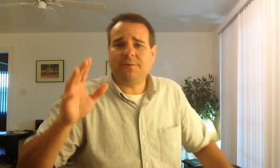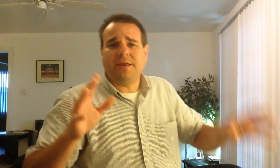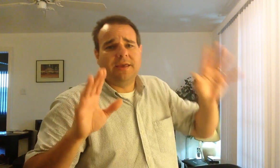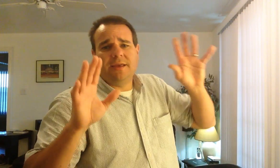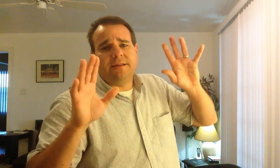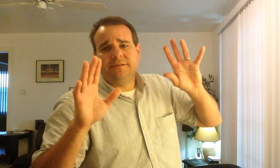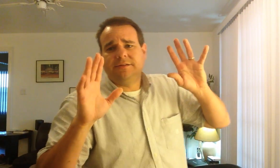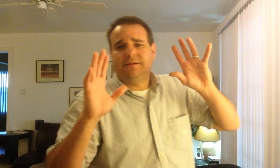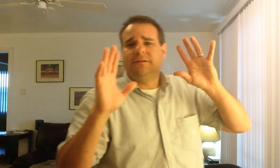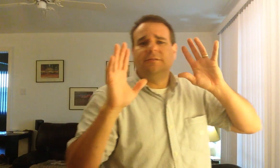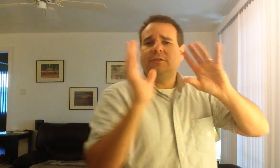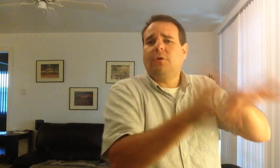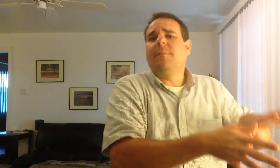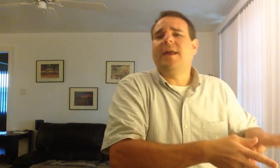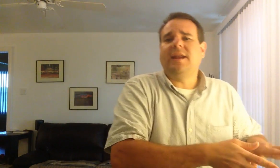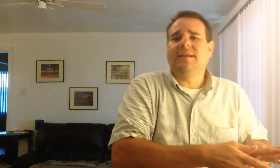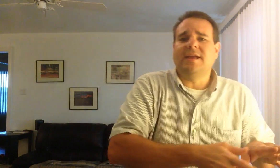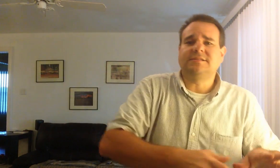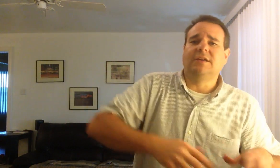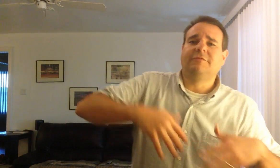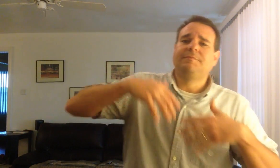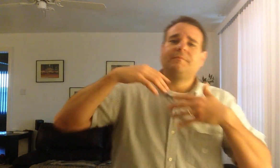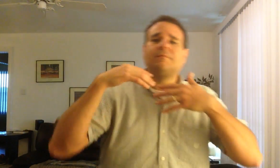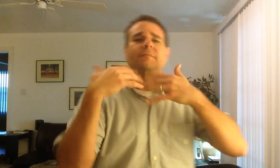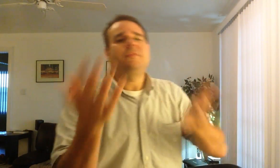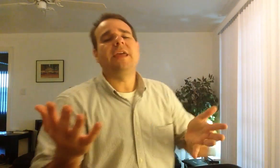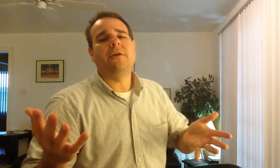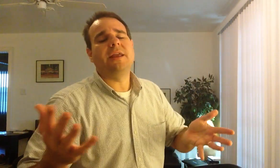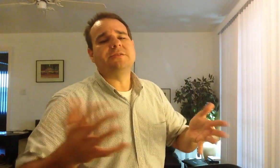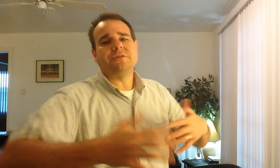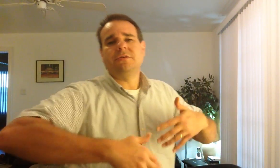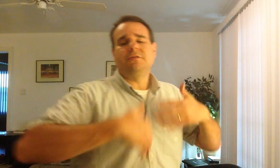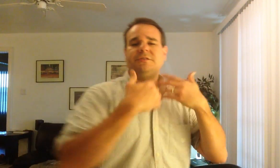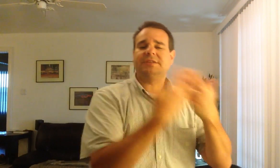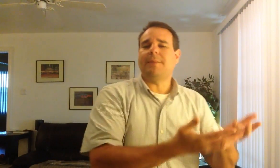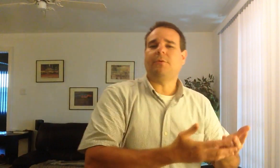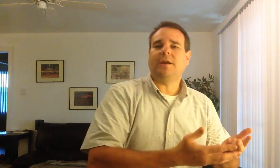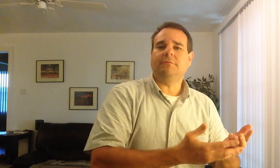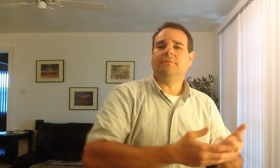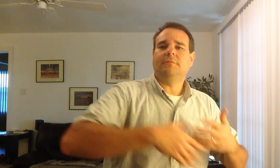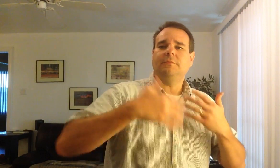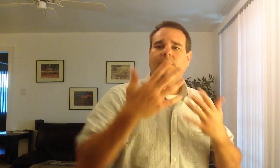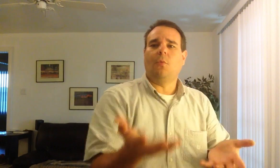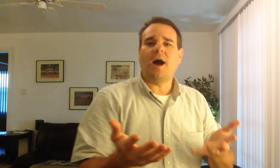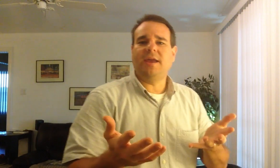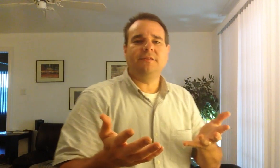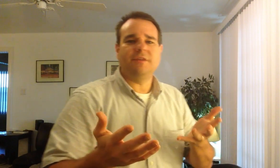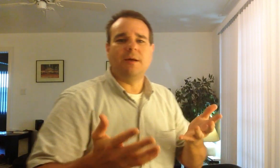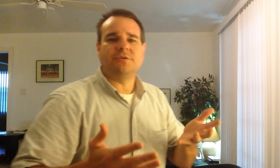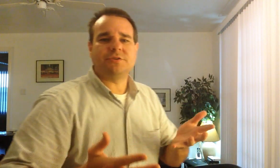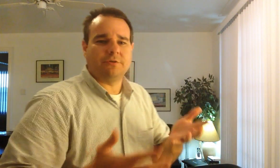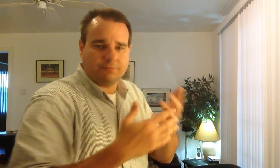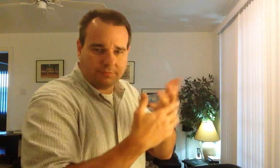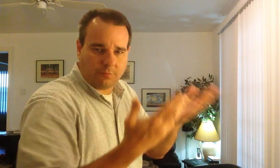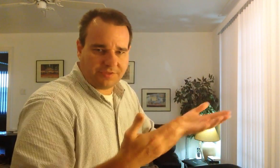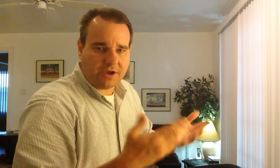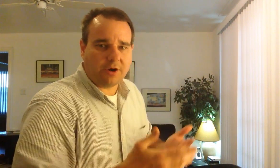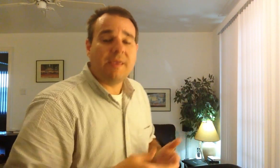anyway, don't worry about any of that stuff. There it is. Sample rate. Why the numbers are what they are.